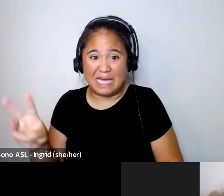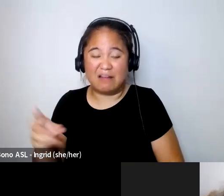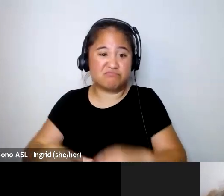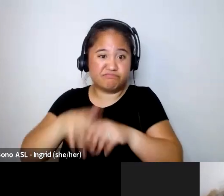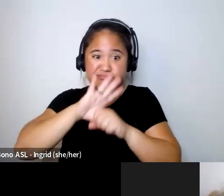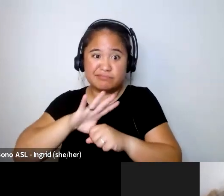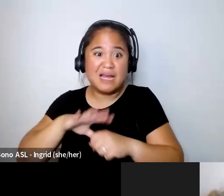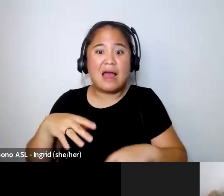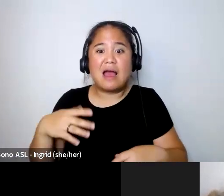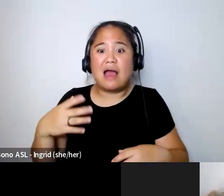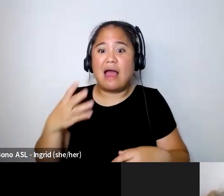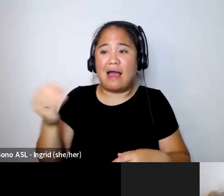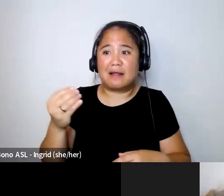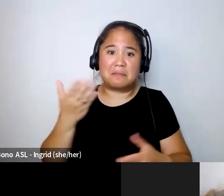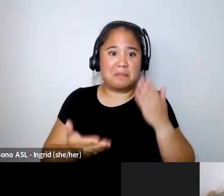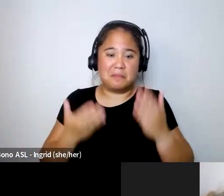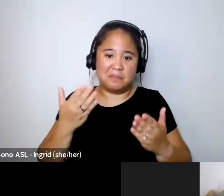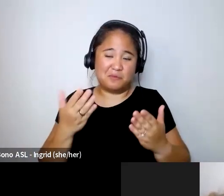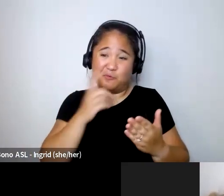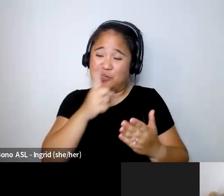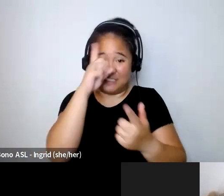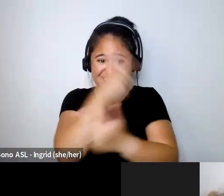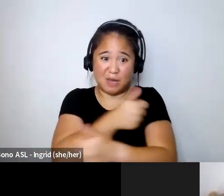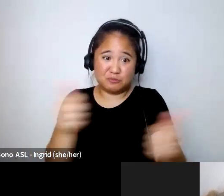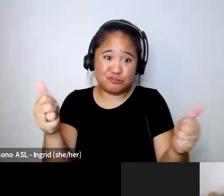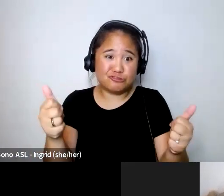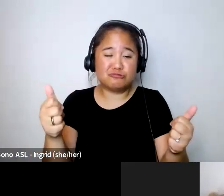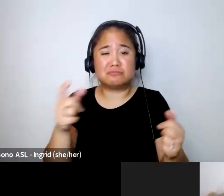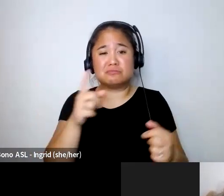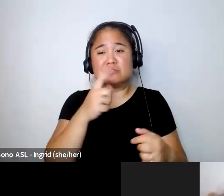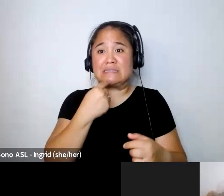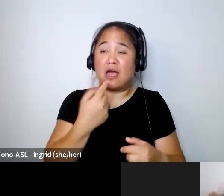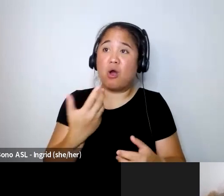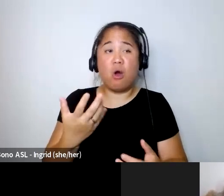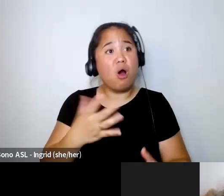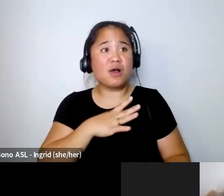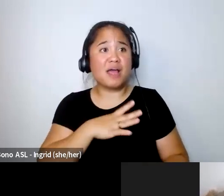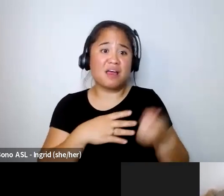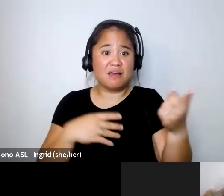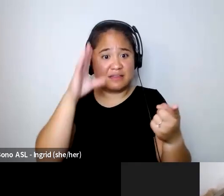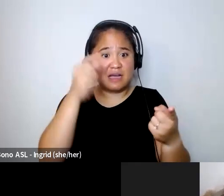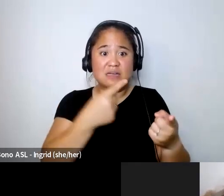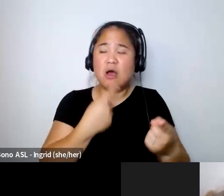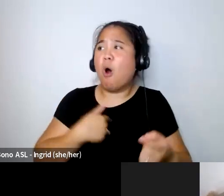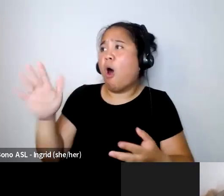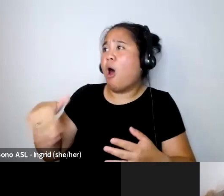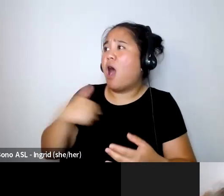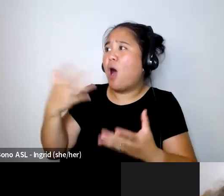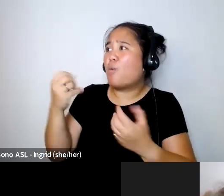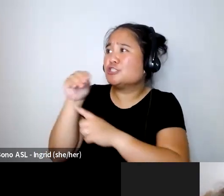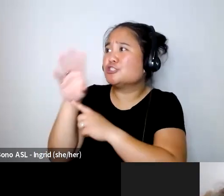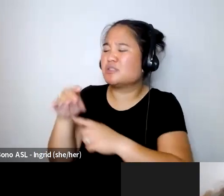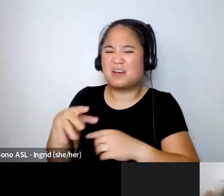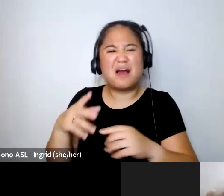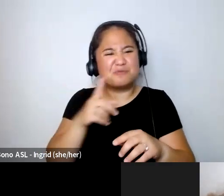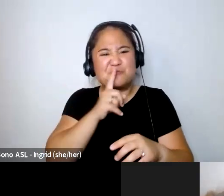and are purporting to be photographers and it's really up to you to to say like okay some guy says oh yeah i totally want to like shoot you like look at